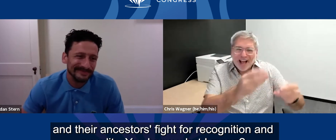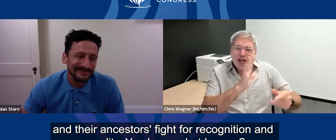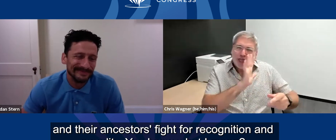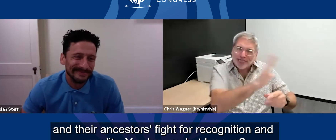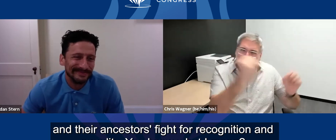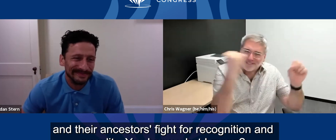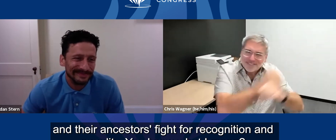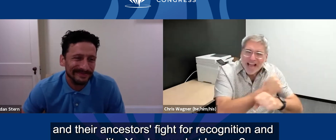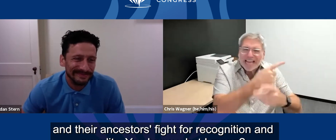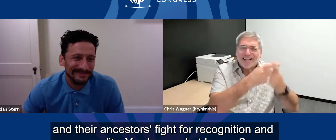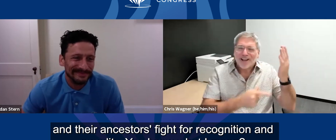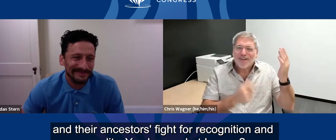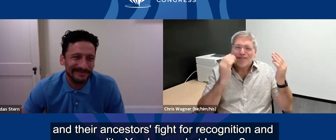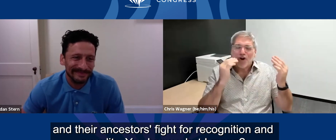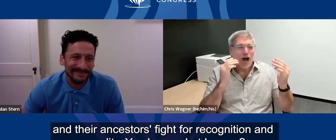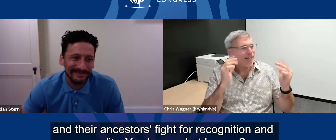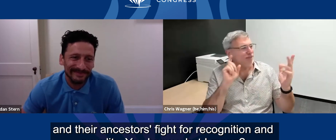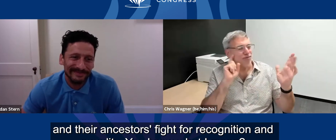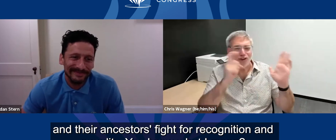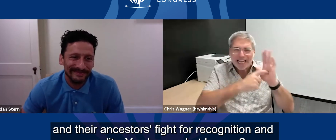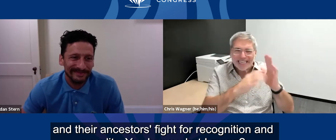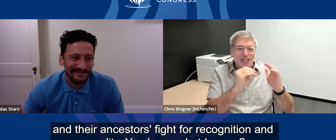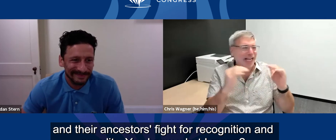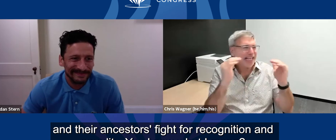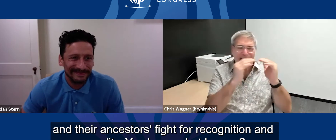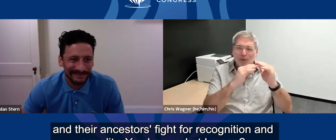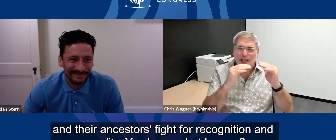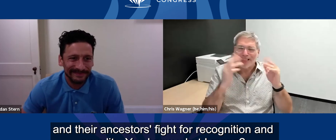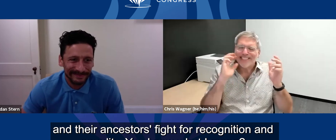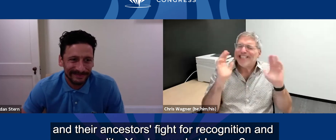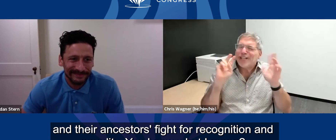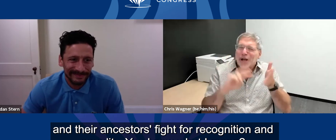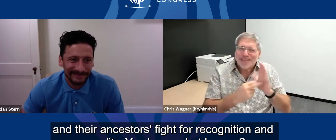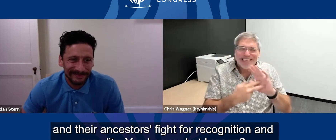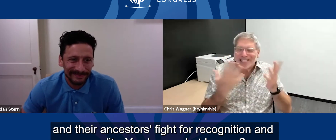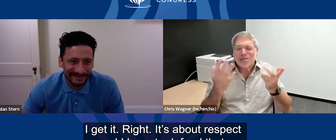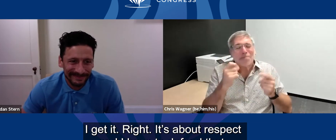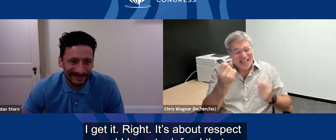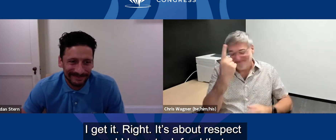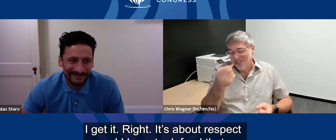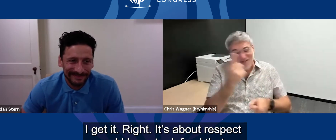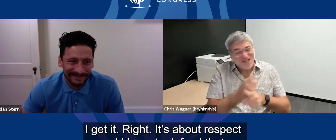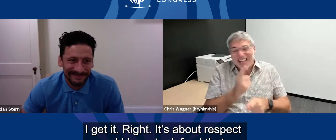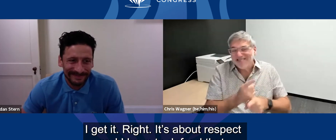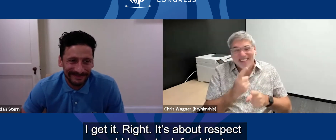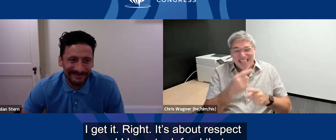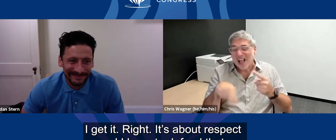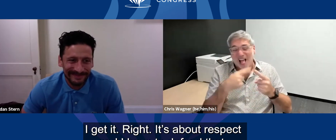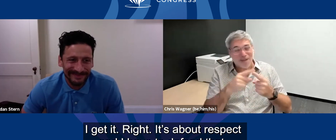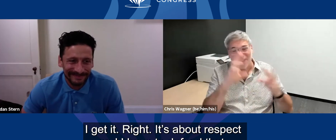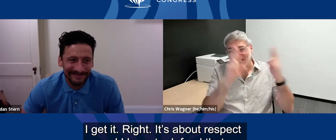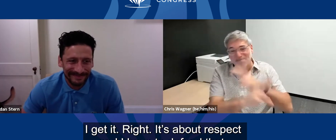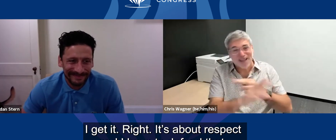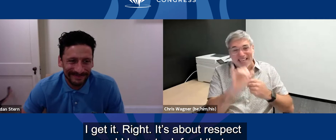ancestors fight for recognition and equality. You know what I mean? I get it, right? It's about respect and